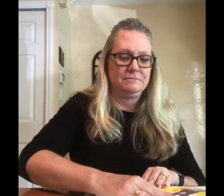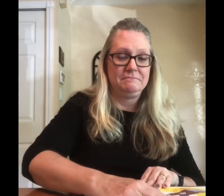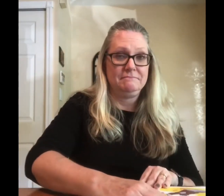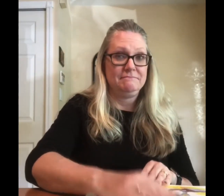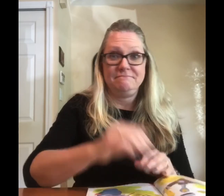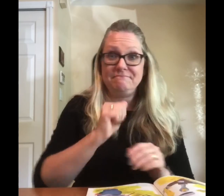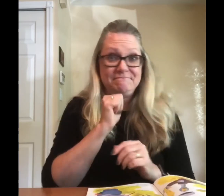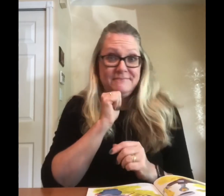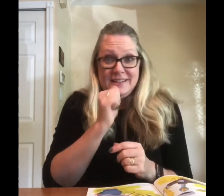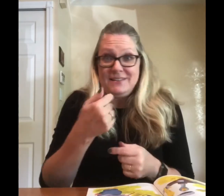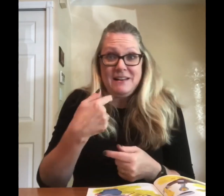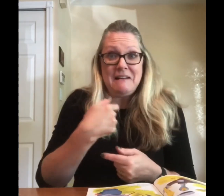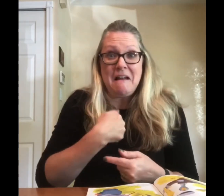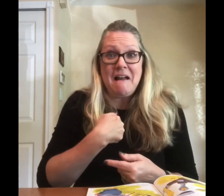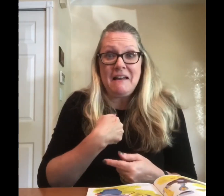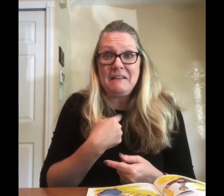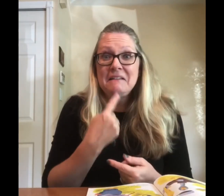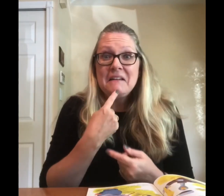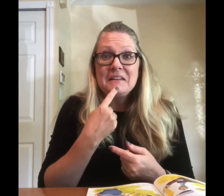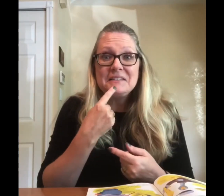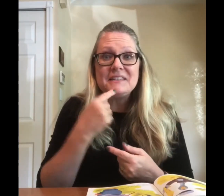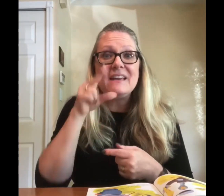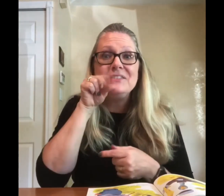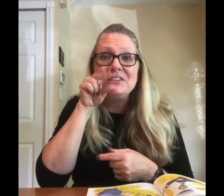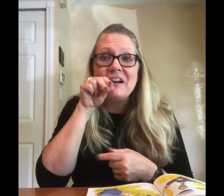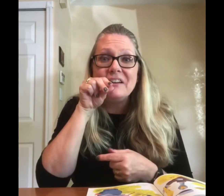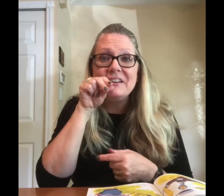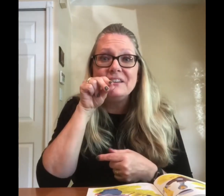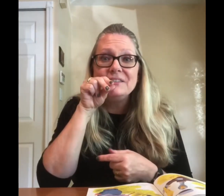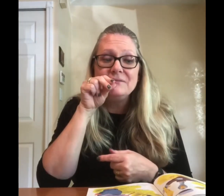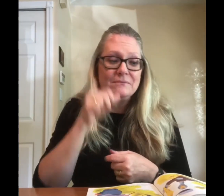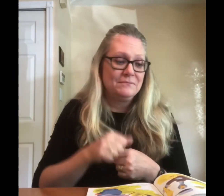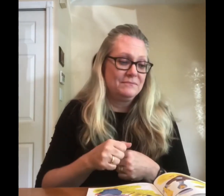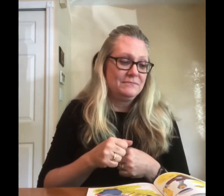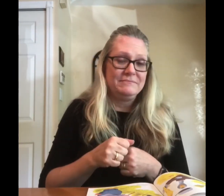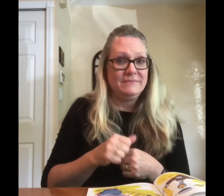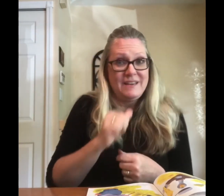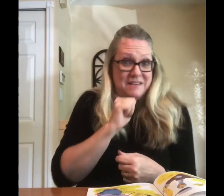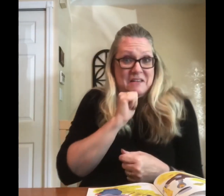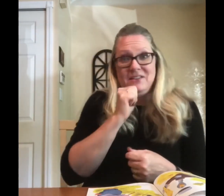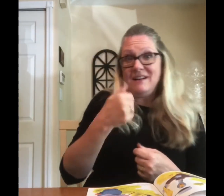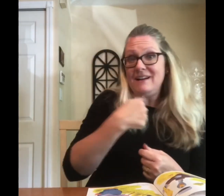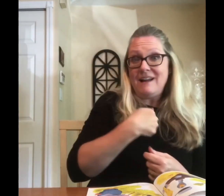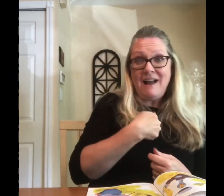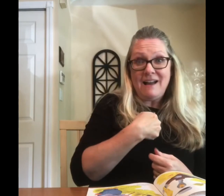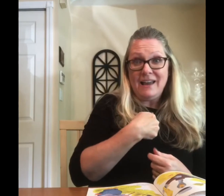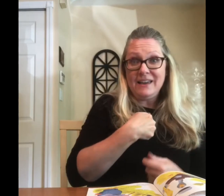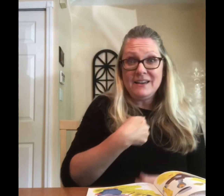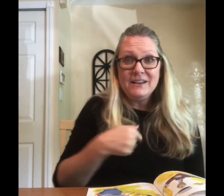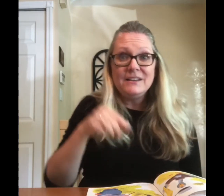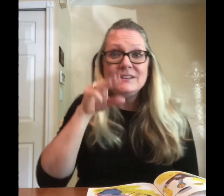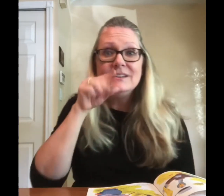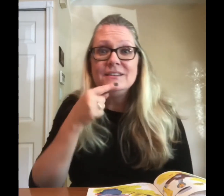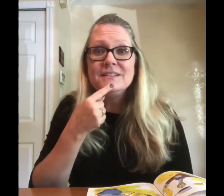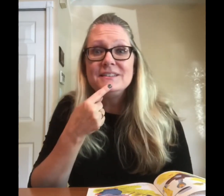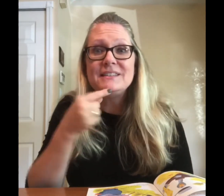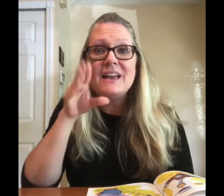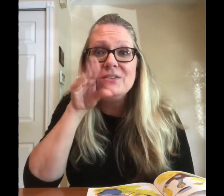Not I said the duck. Not I said the